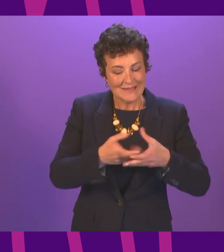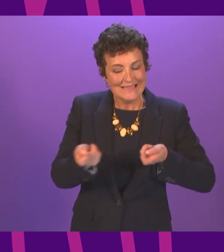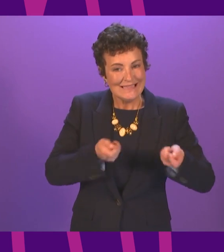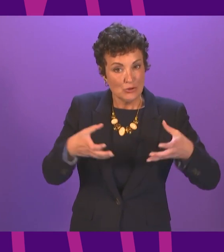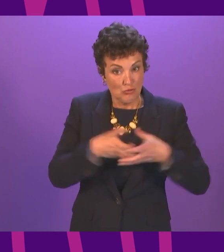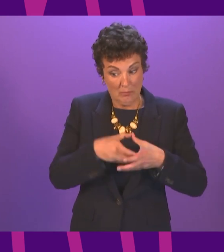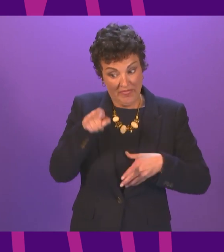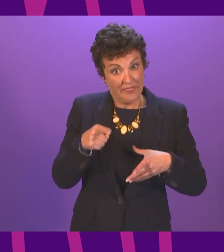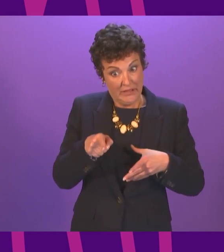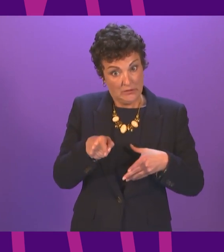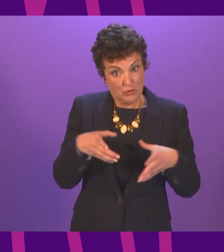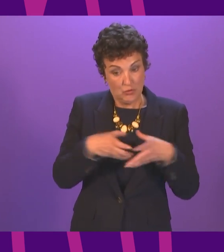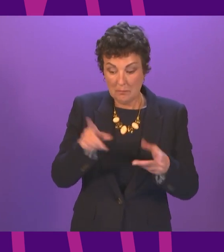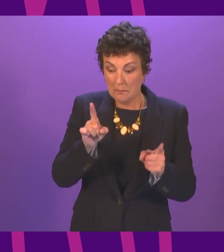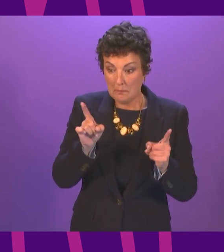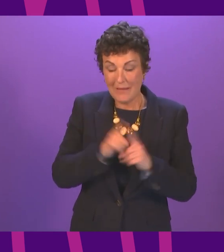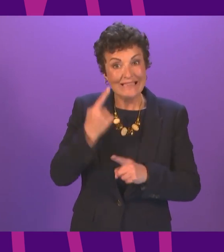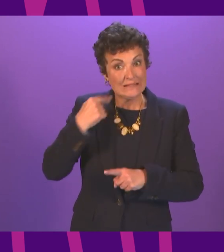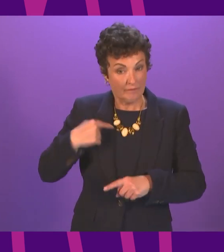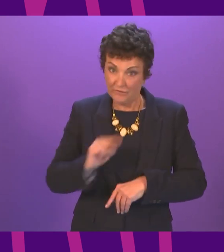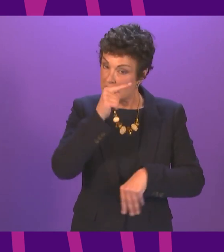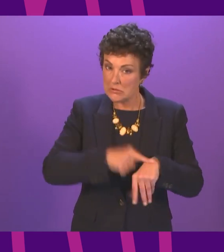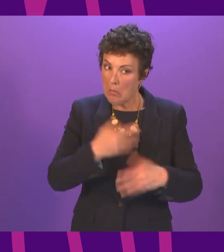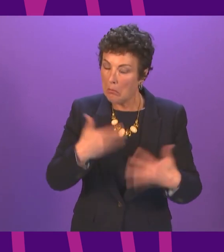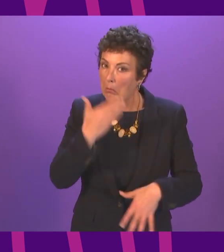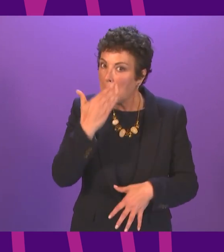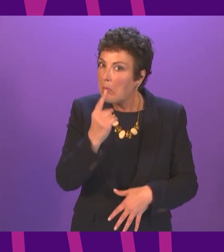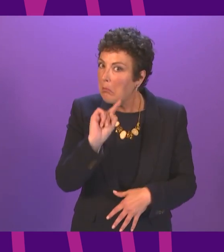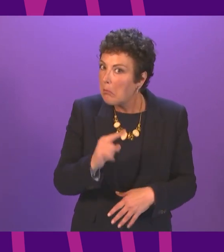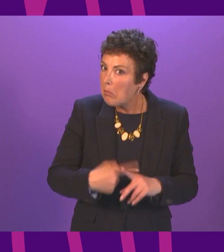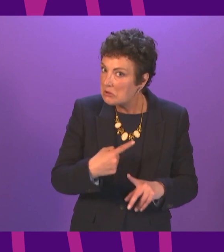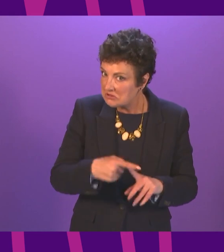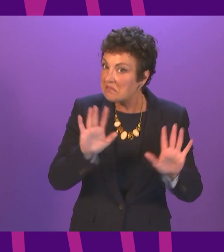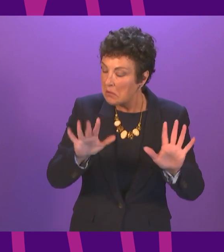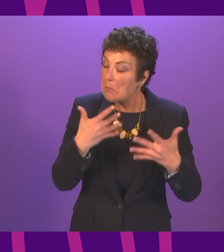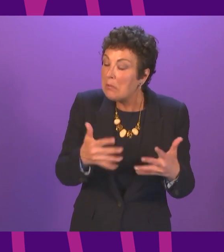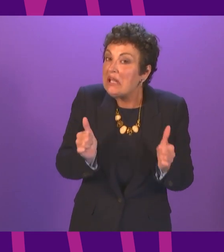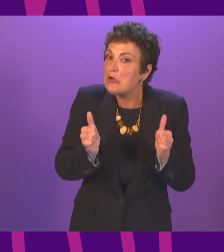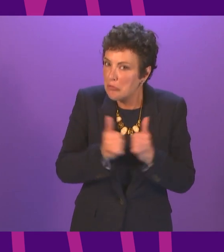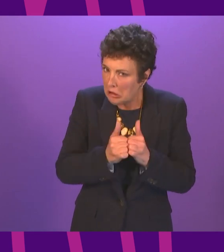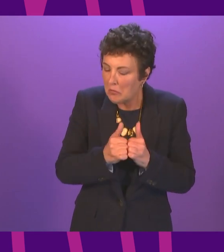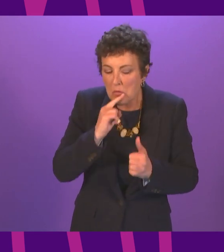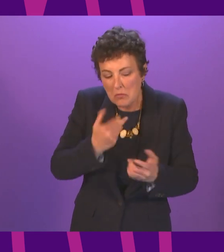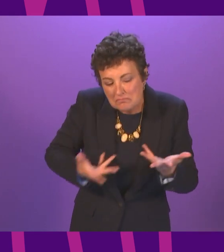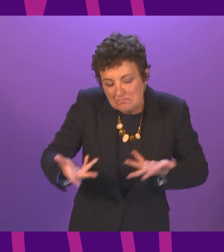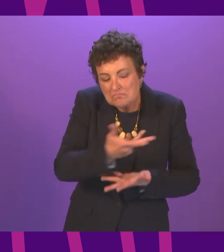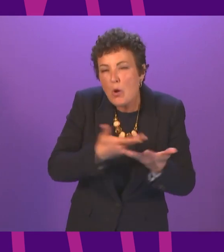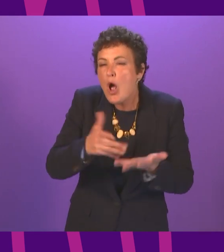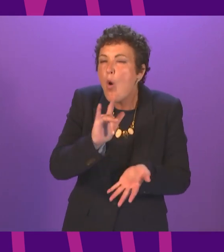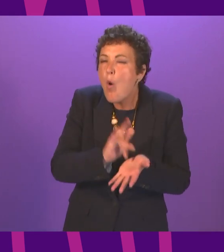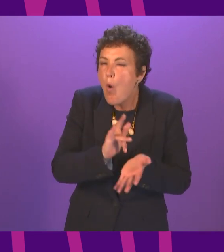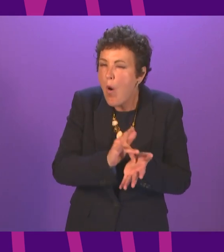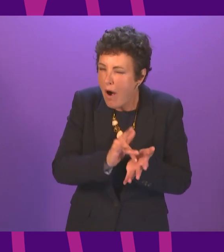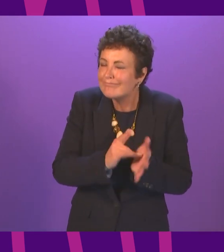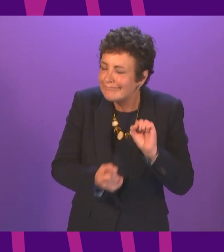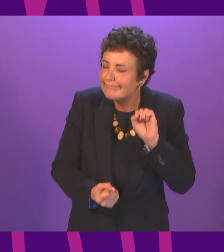group met for the first time yesterday and had a positive initial discussion. We have agreed to consider in detail some core issues that need to be addressed in